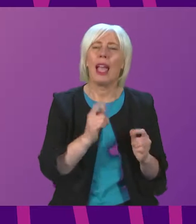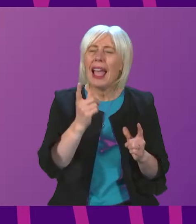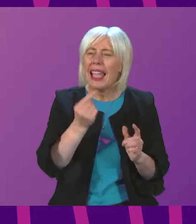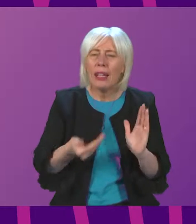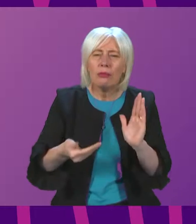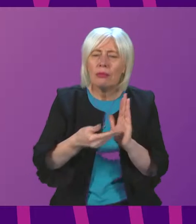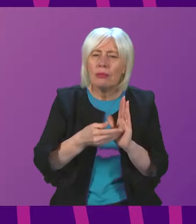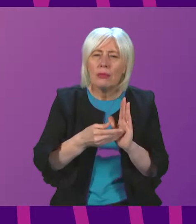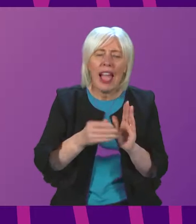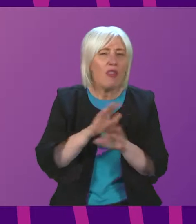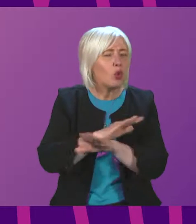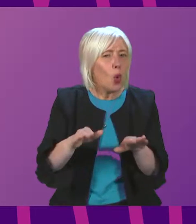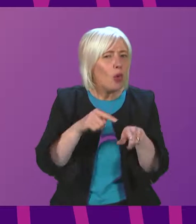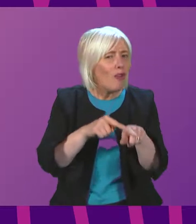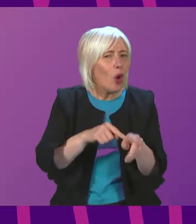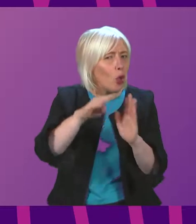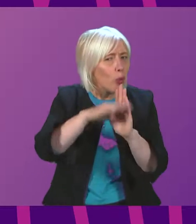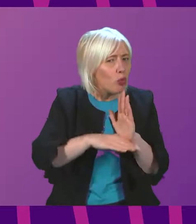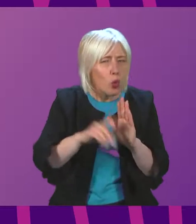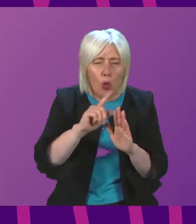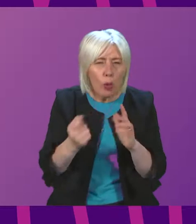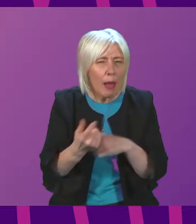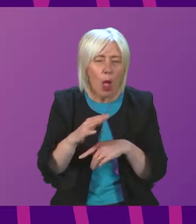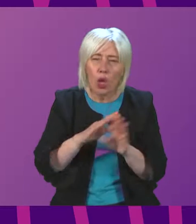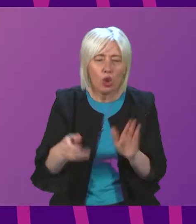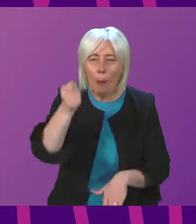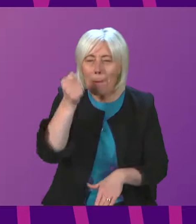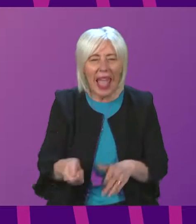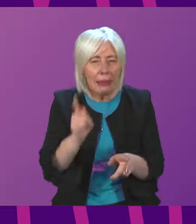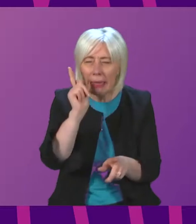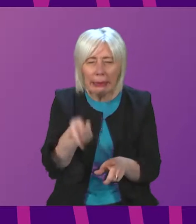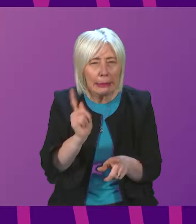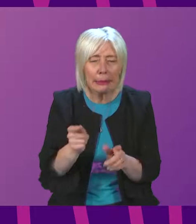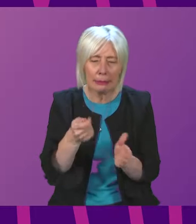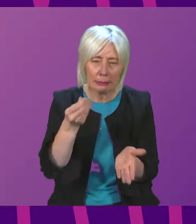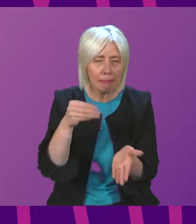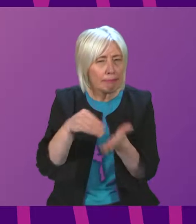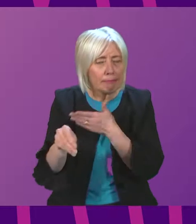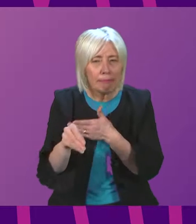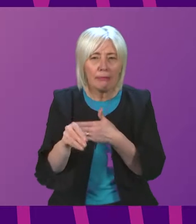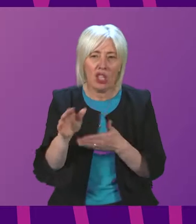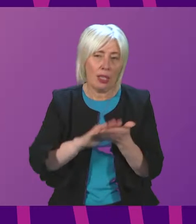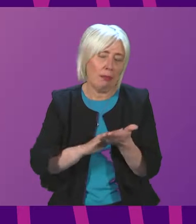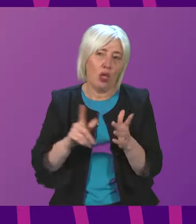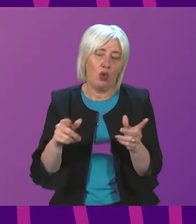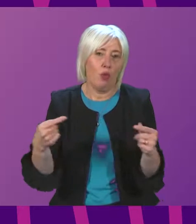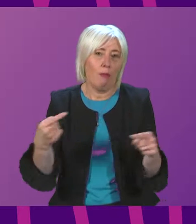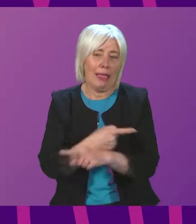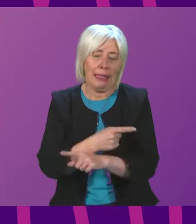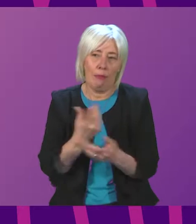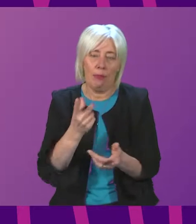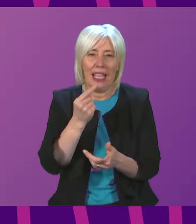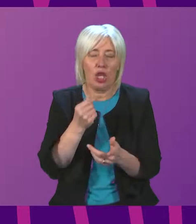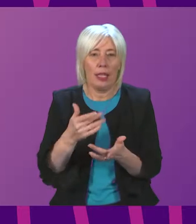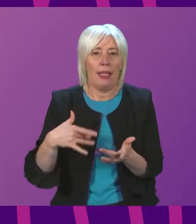implications of non-compliance, as there are no penalties for non-compliance other than missing out on potentially life-saving measures.